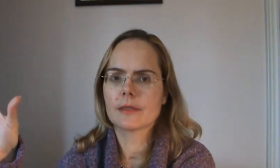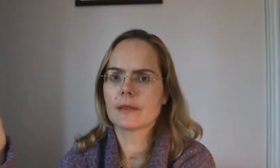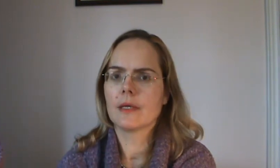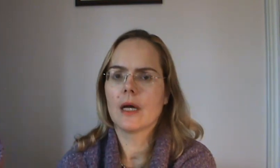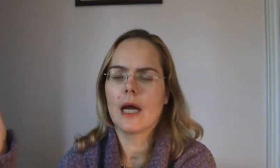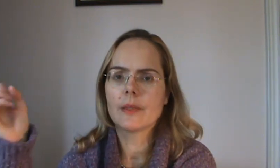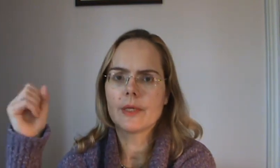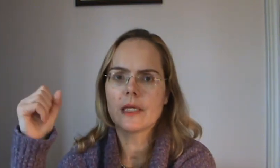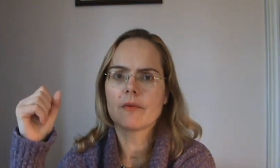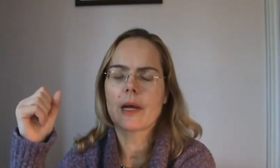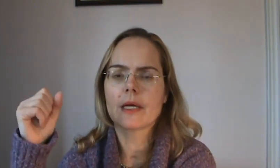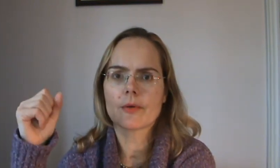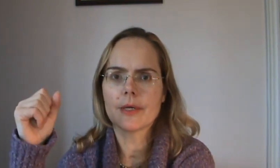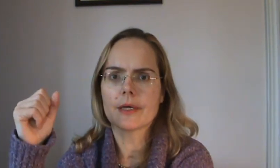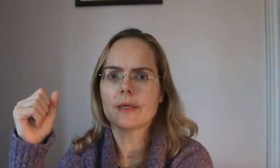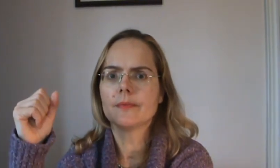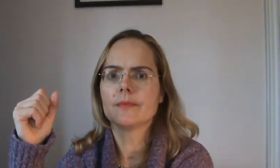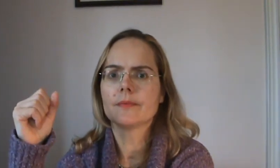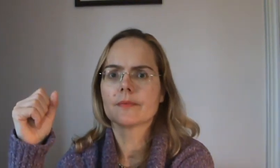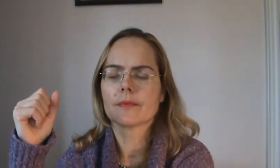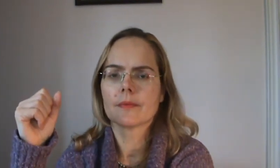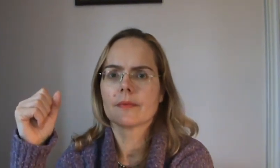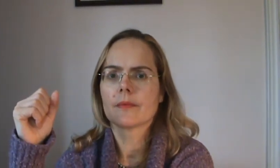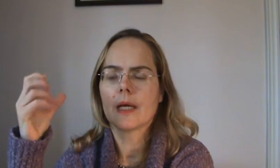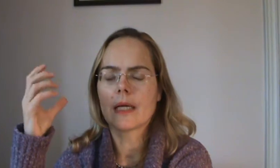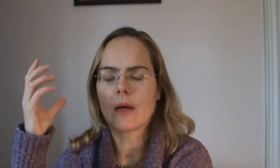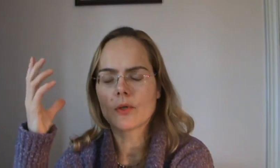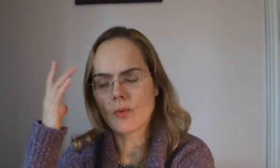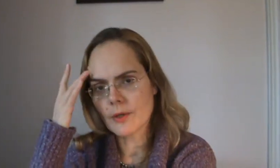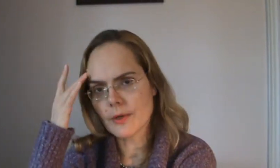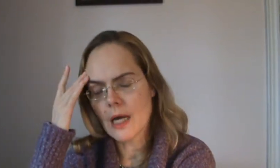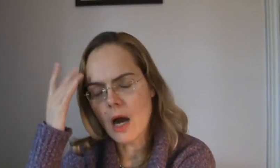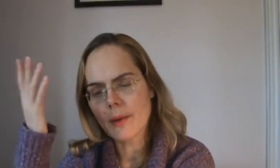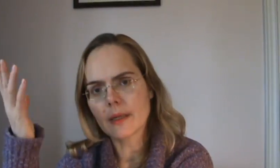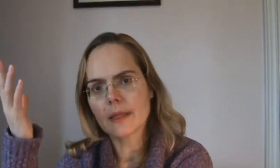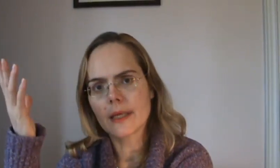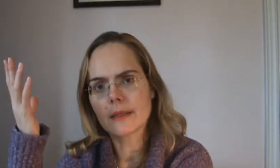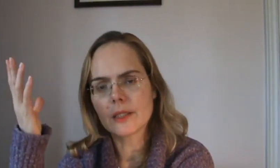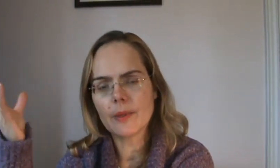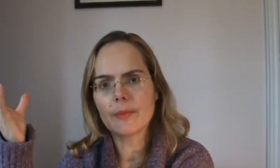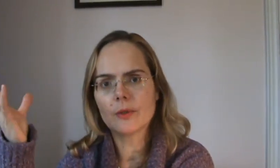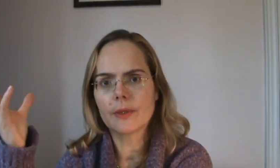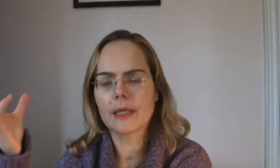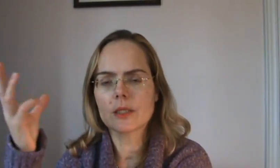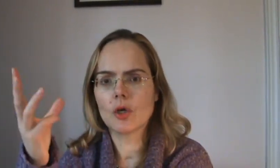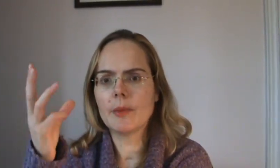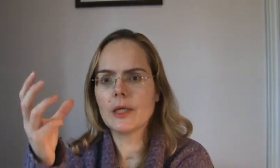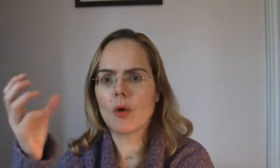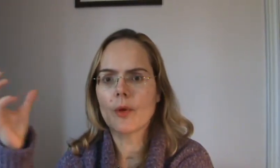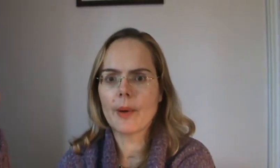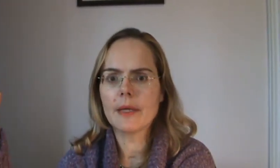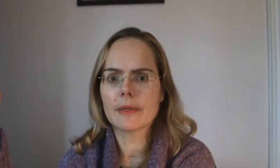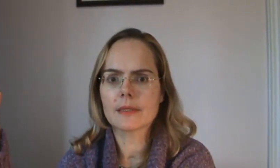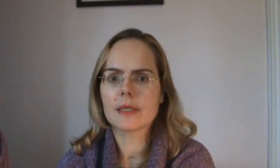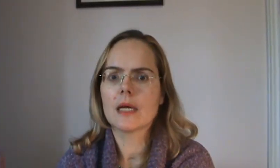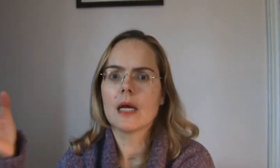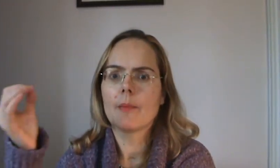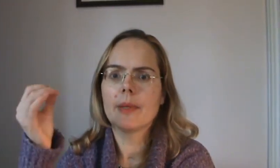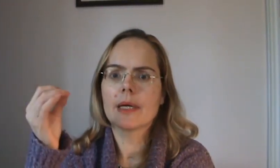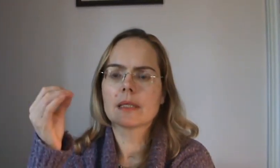at the beginning of my career. And I was wondering how am I going to get these people to get so many homeopathics? Because